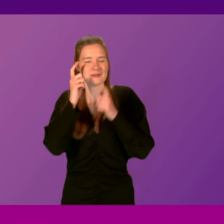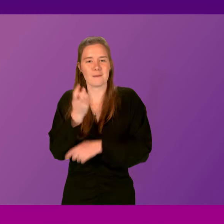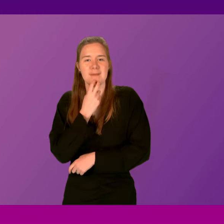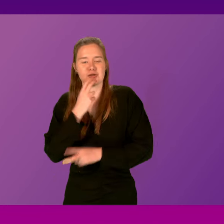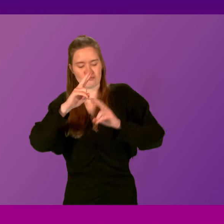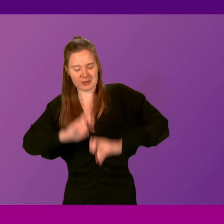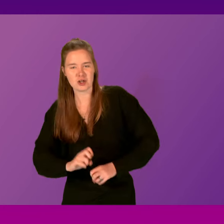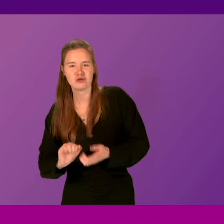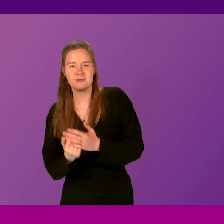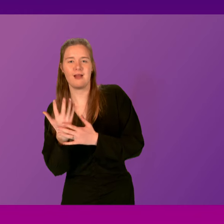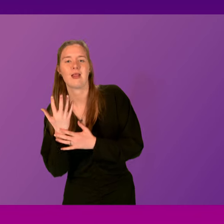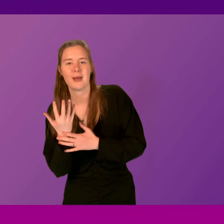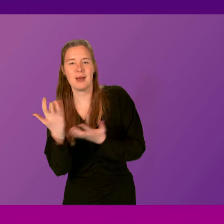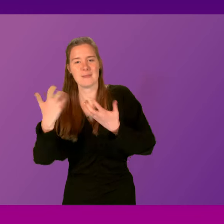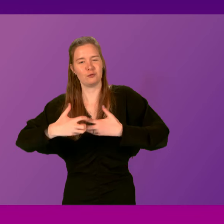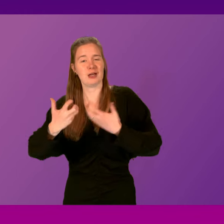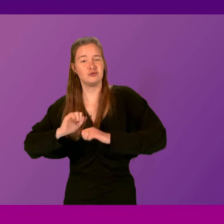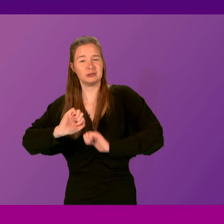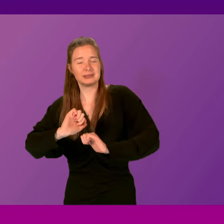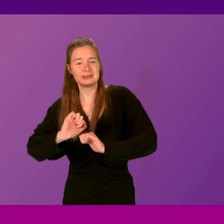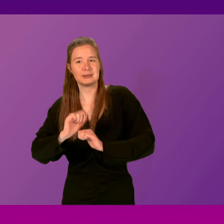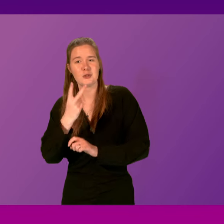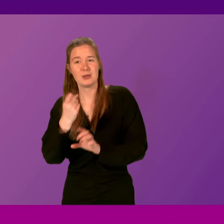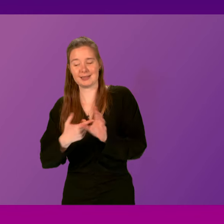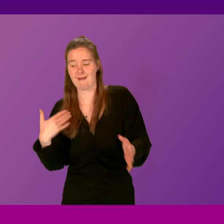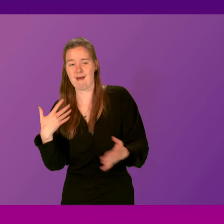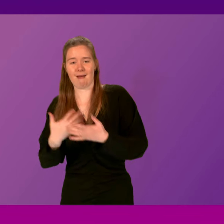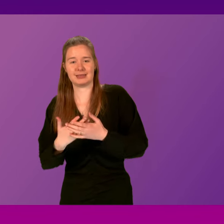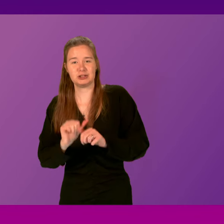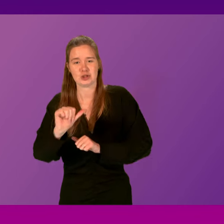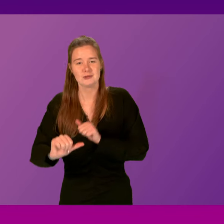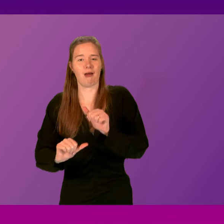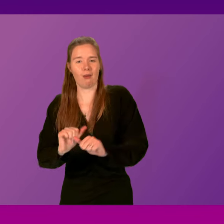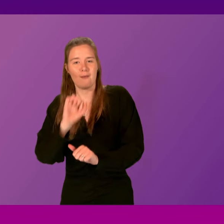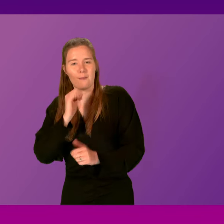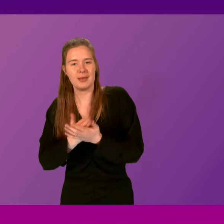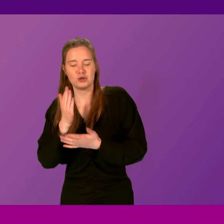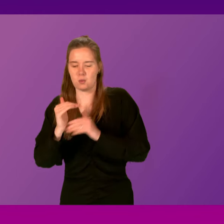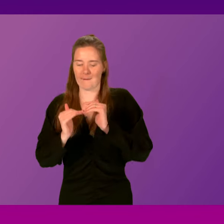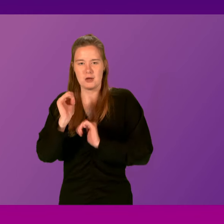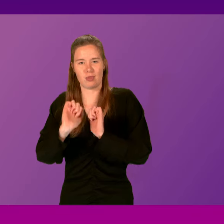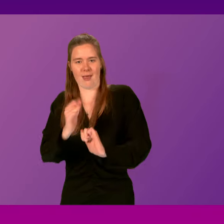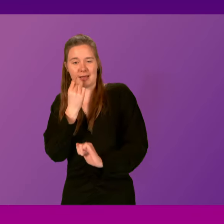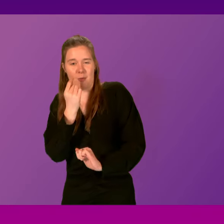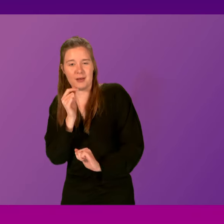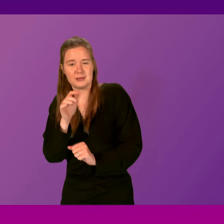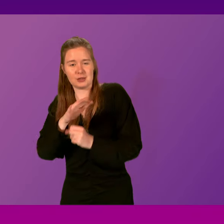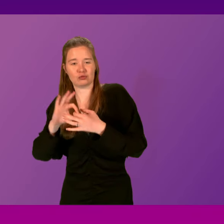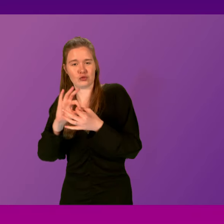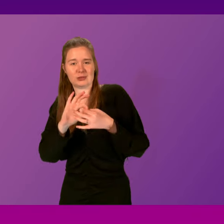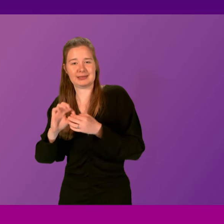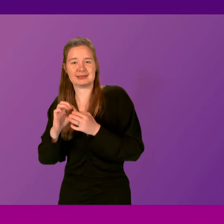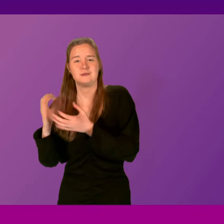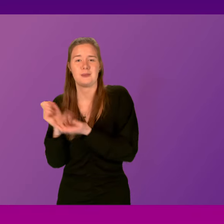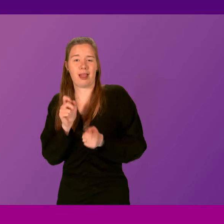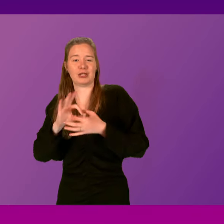research development and manufacturing spanning 20 years and every step will be taken to build on the existing capabilities and associated to supply